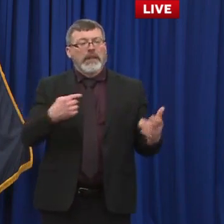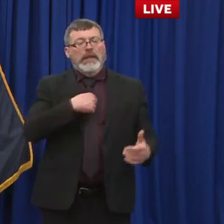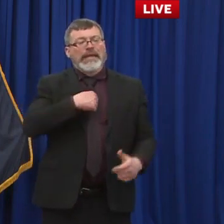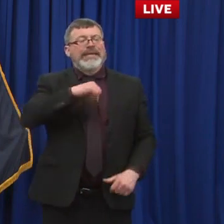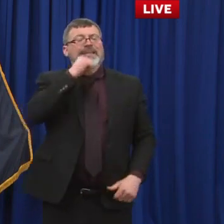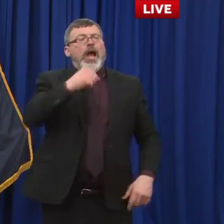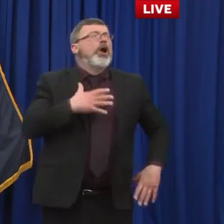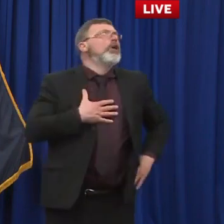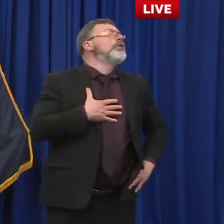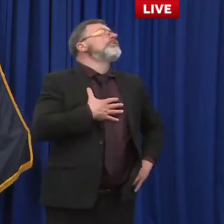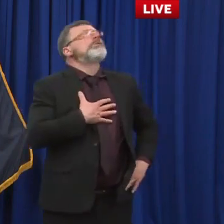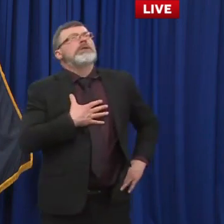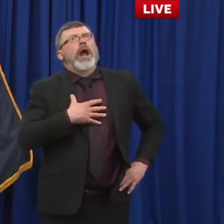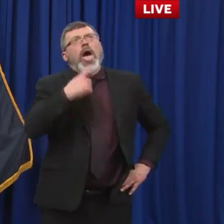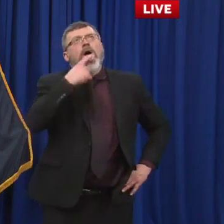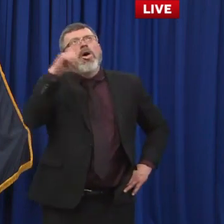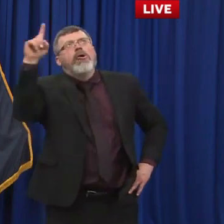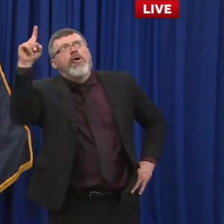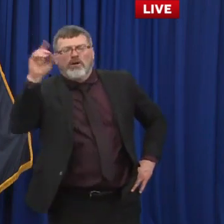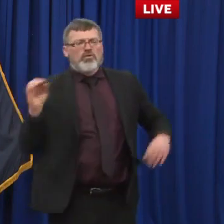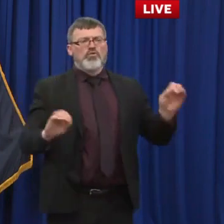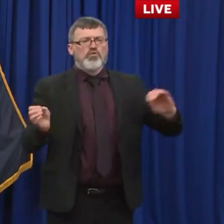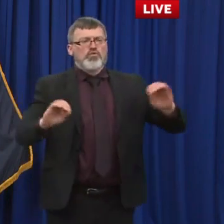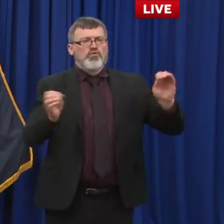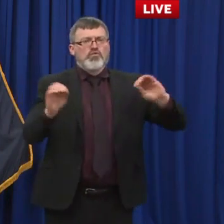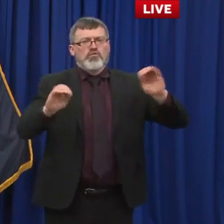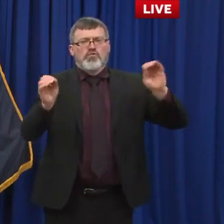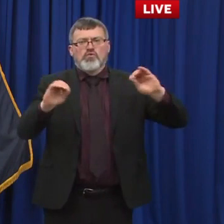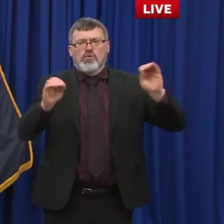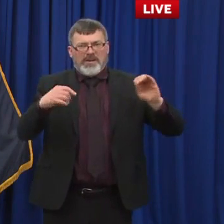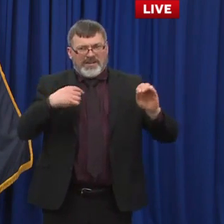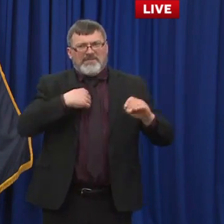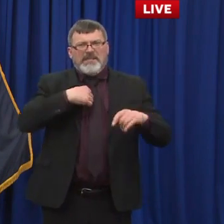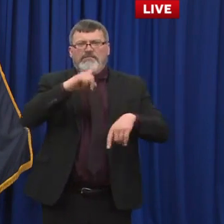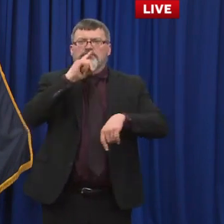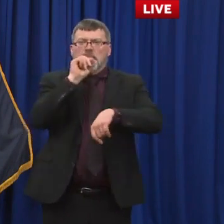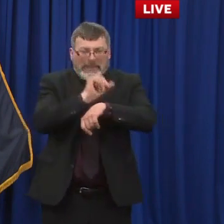We're really looking at all of these trends and those data markers as they come together.